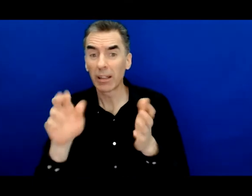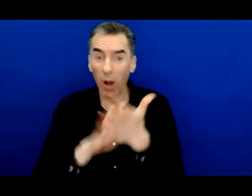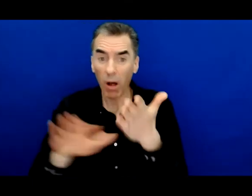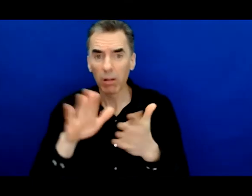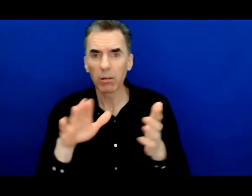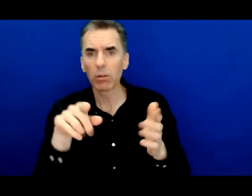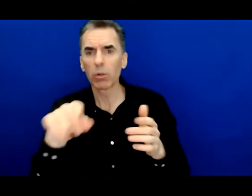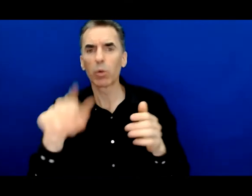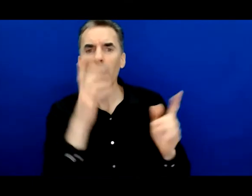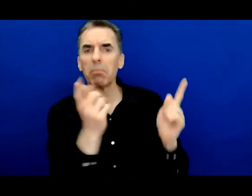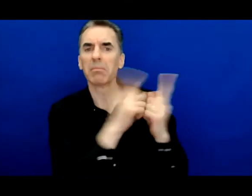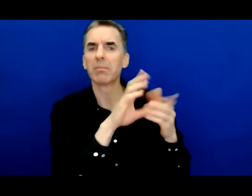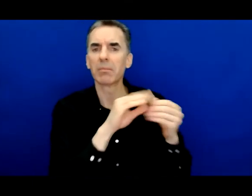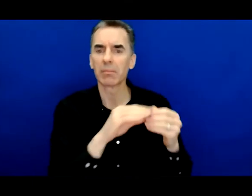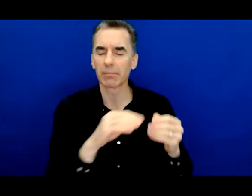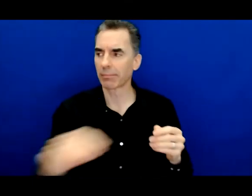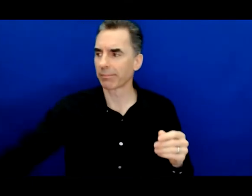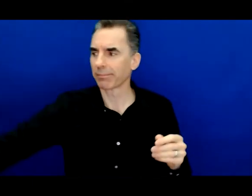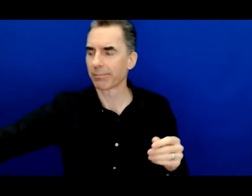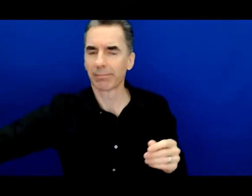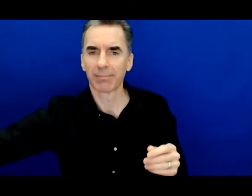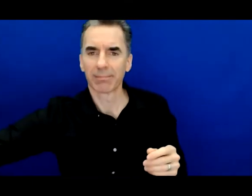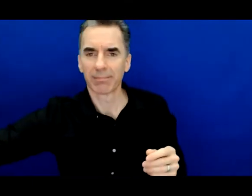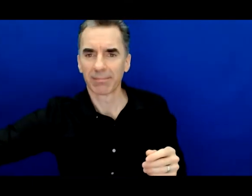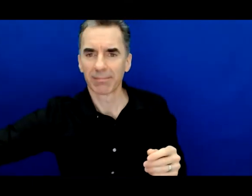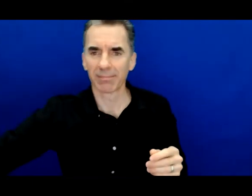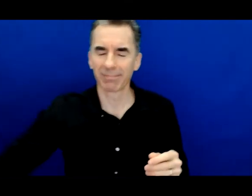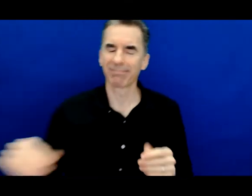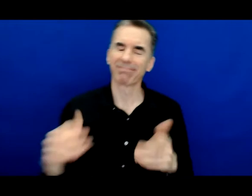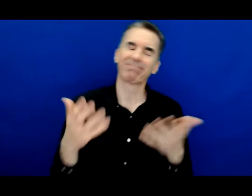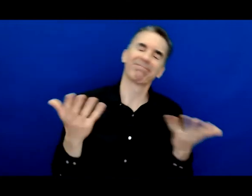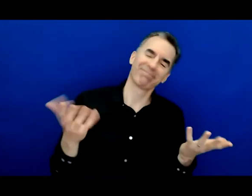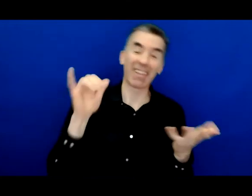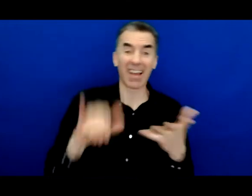you know that story is so romantic I don't want to meet the person to be disappointed but